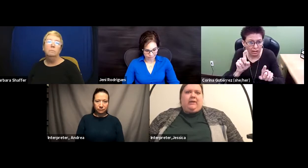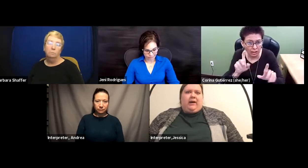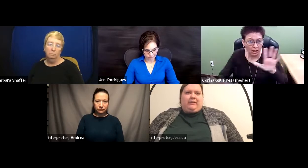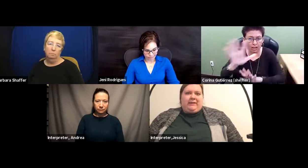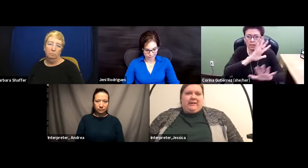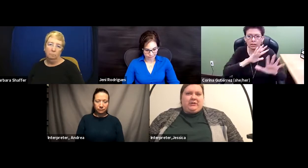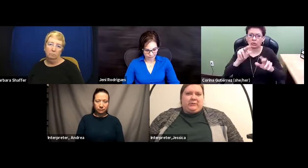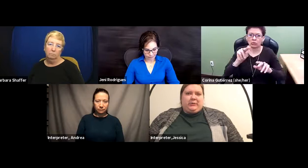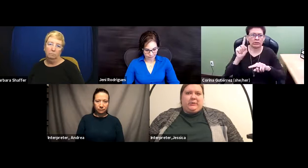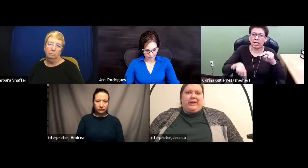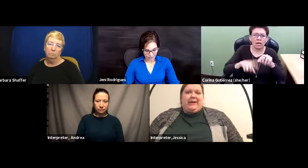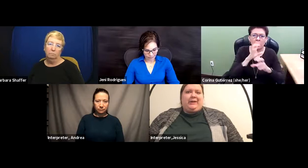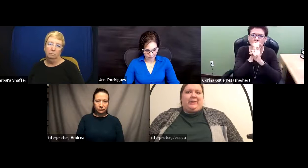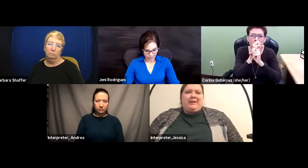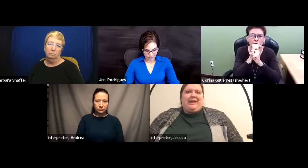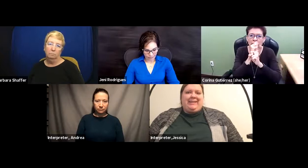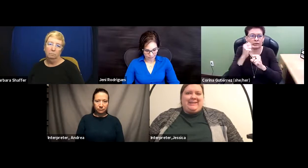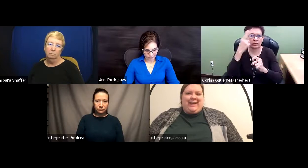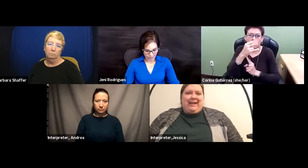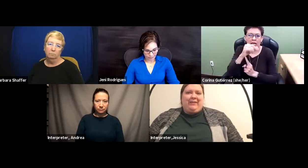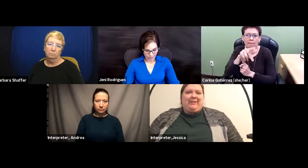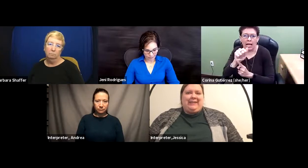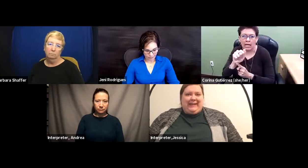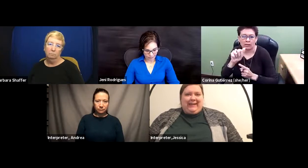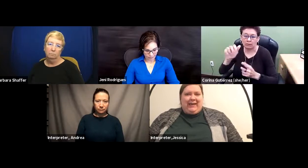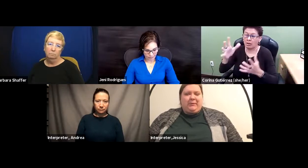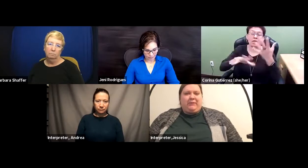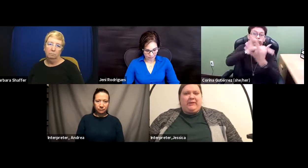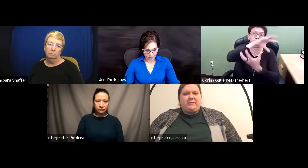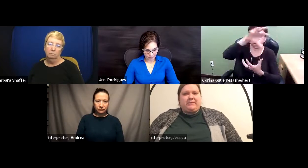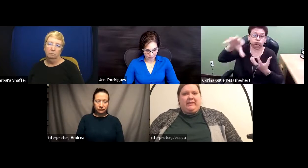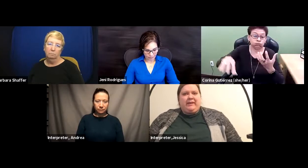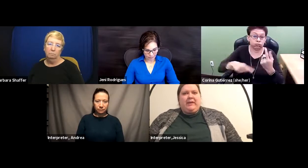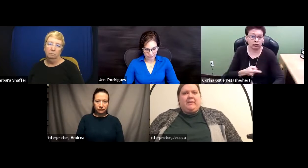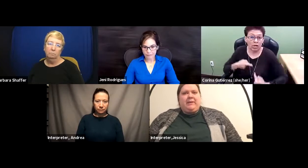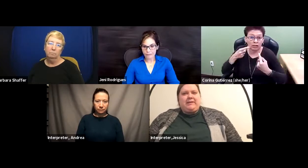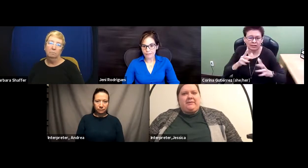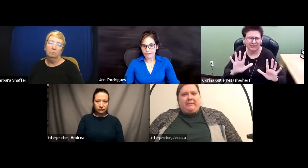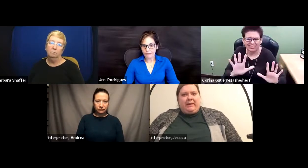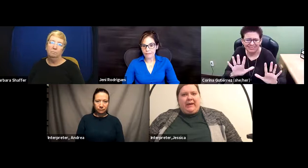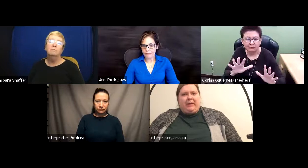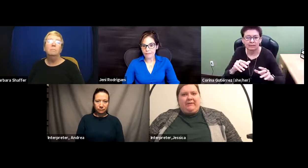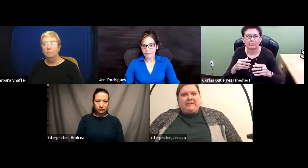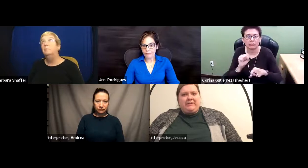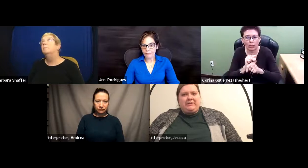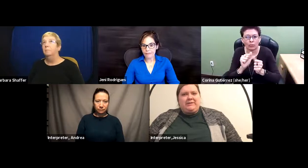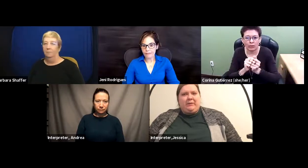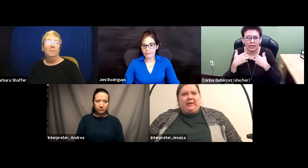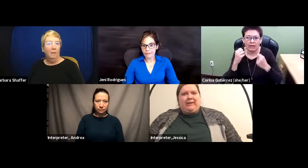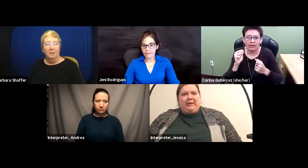Often, interpreters were not included in the telehealth link, and providers were saying that because of HIPAA and privacy concerns, they weren't allowed